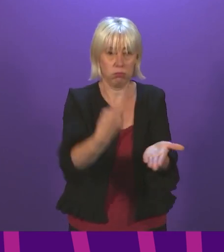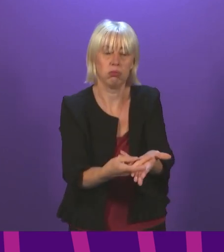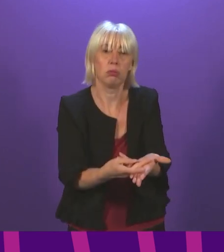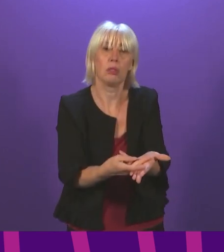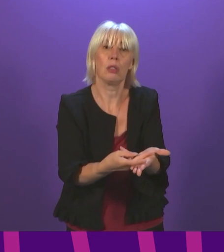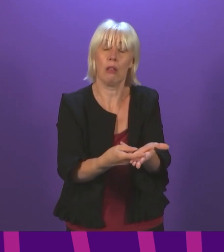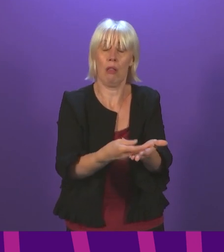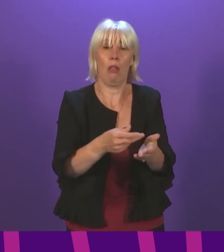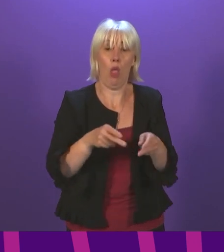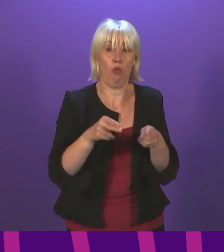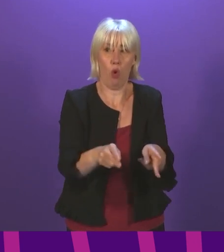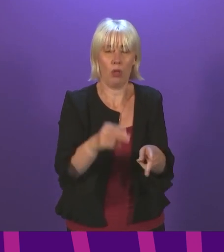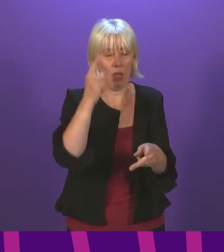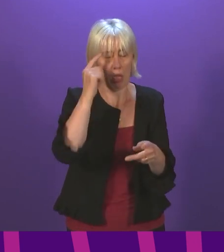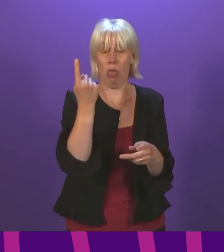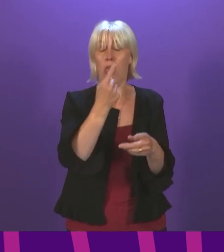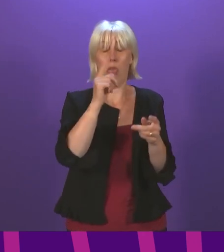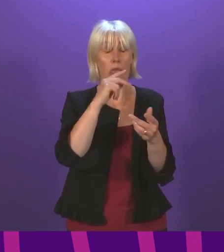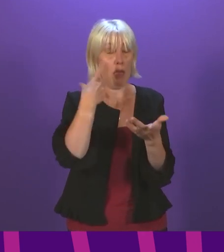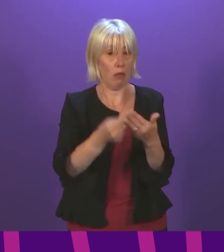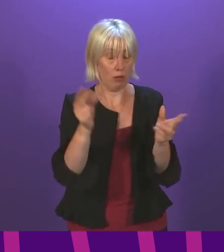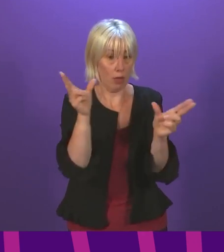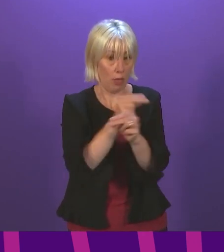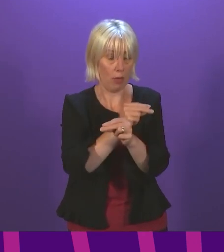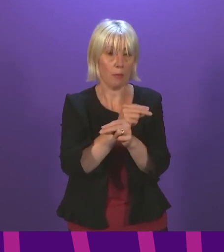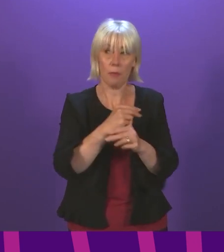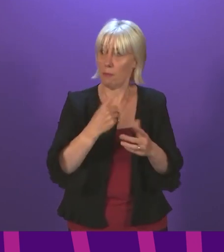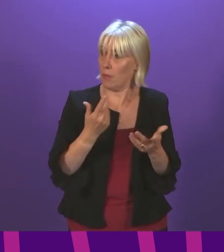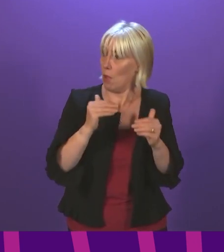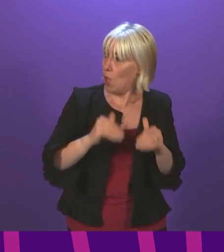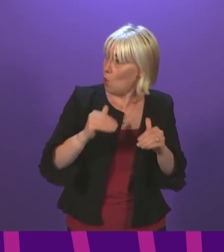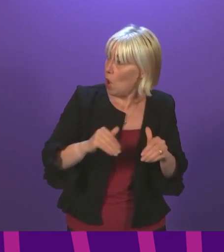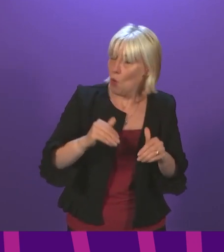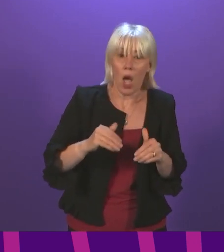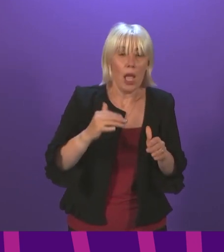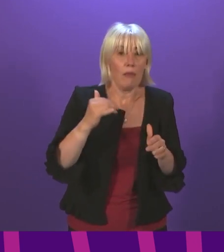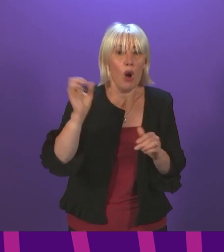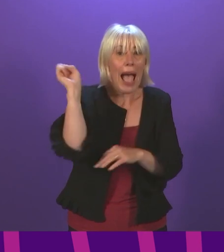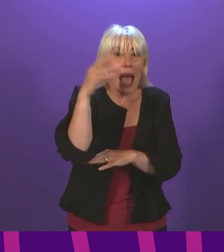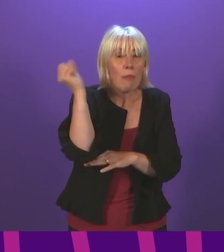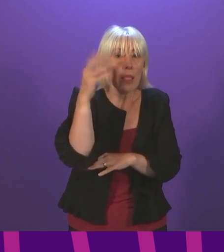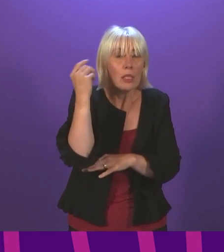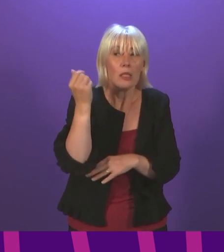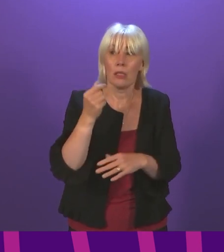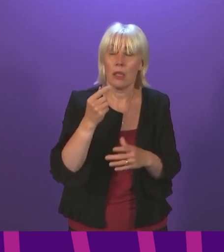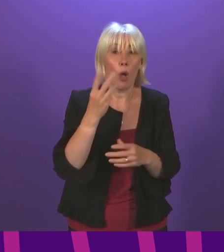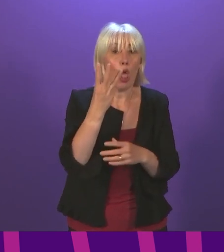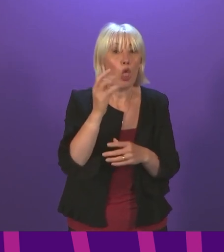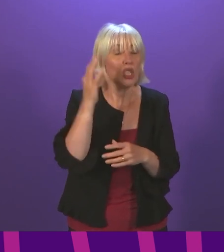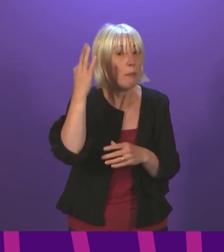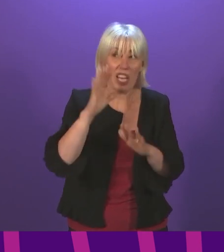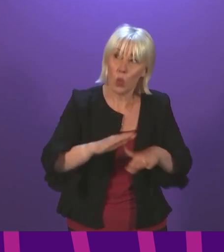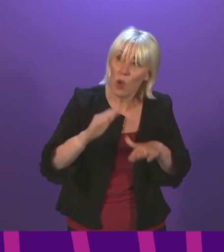he fell unconscious. About 30 minutes later, with no ambulance in sight, and with his son's lips turning blue,